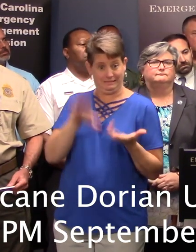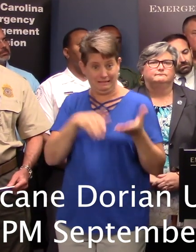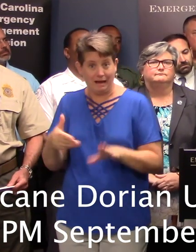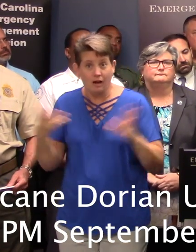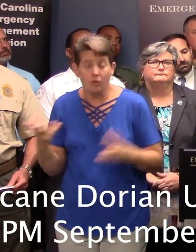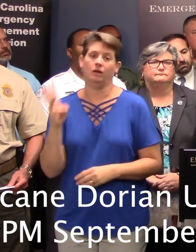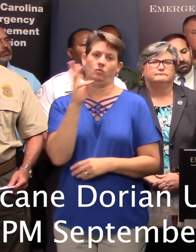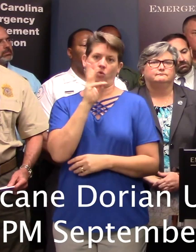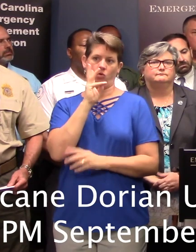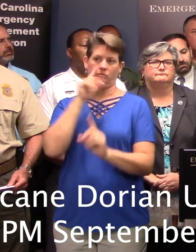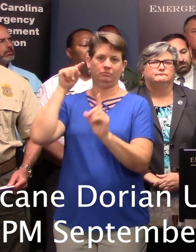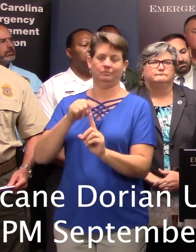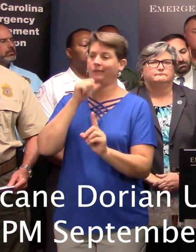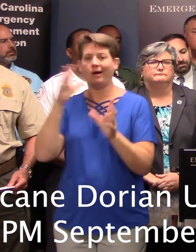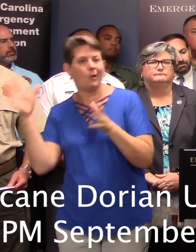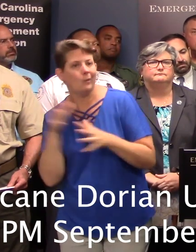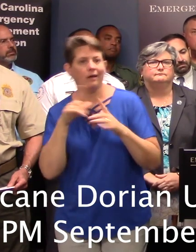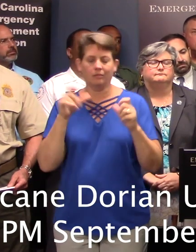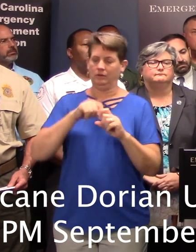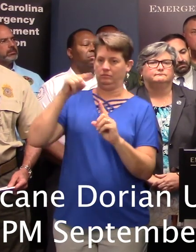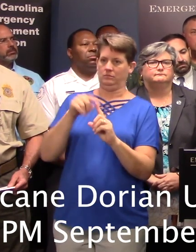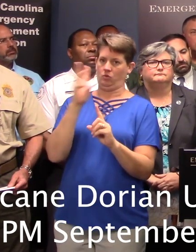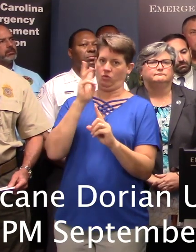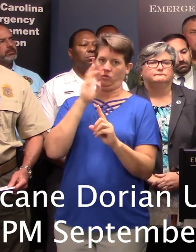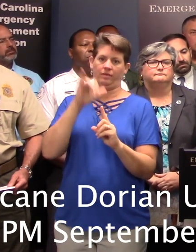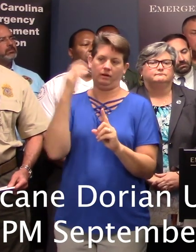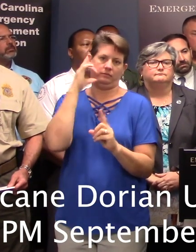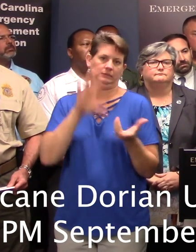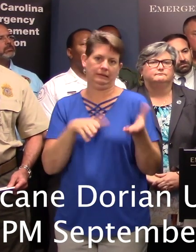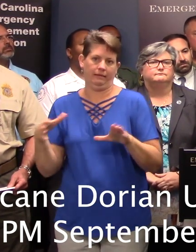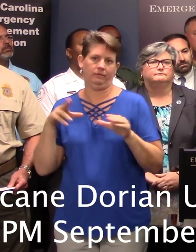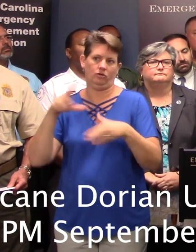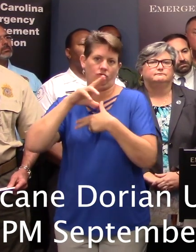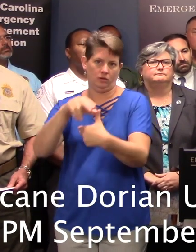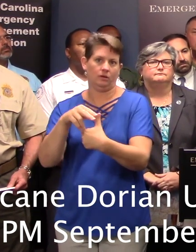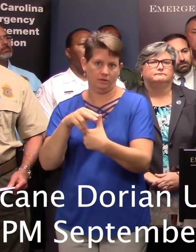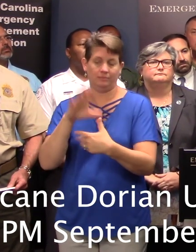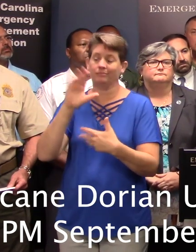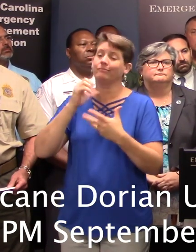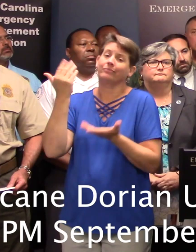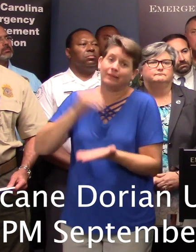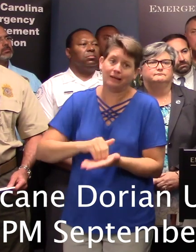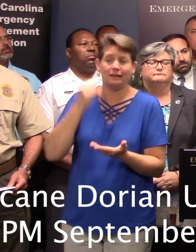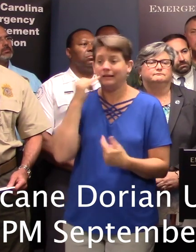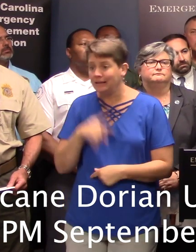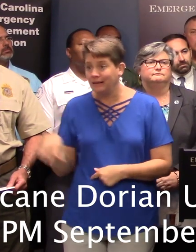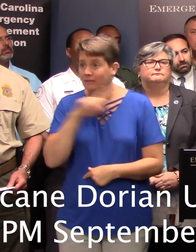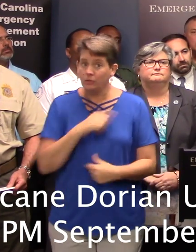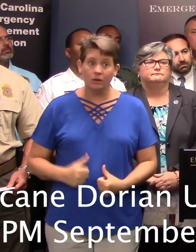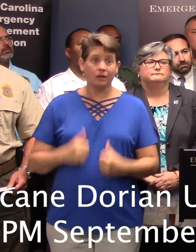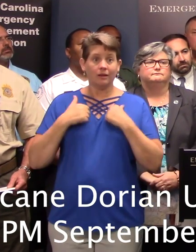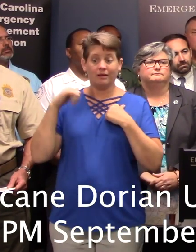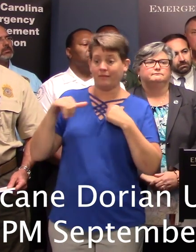do from wind or anything else. So, again, we urge everyone, if you are in the evacuation zone, it's not too late,